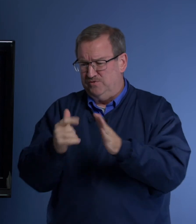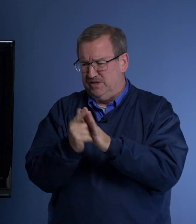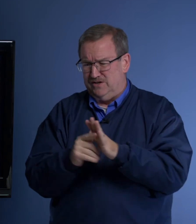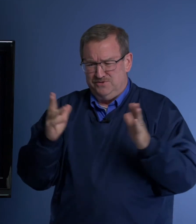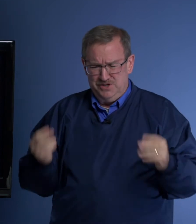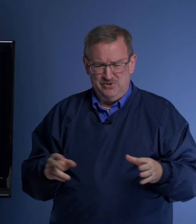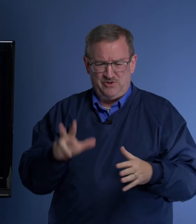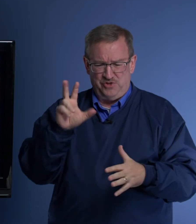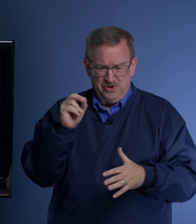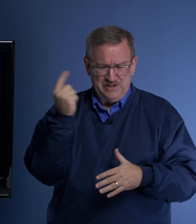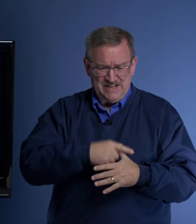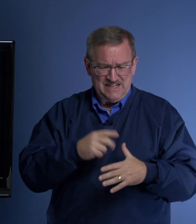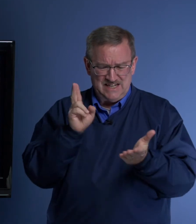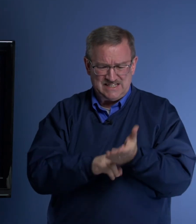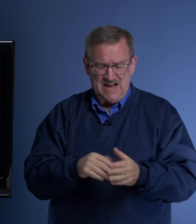the law? No. It's for 30 days. signed.